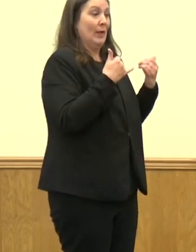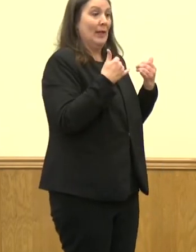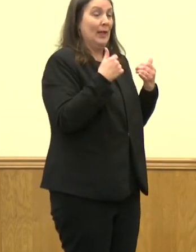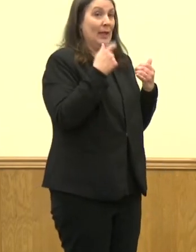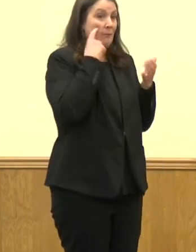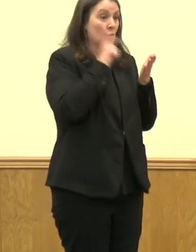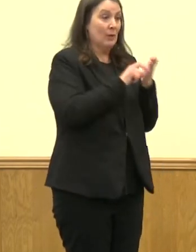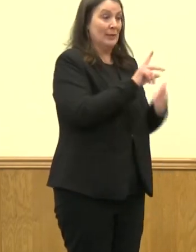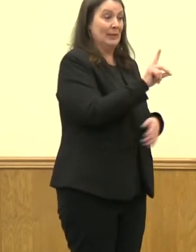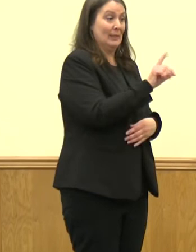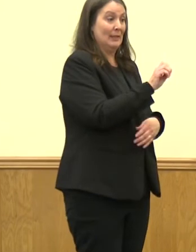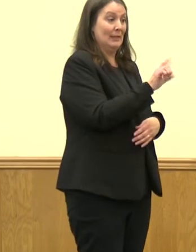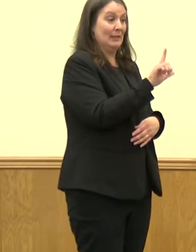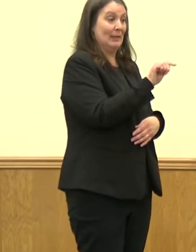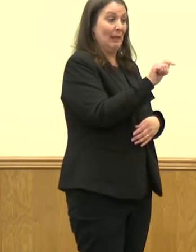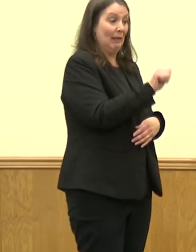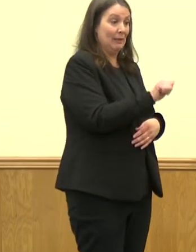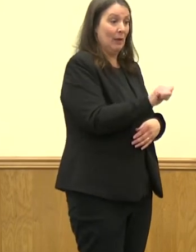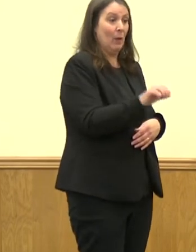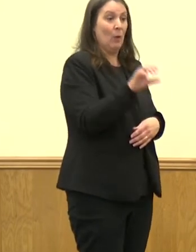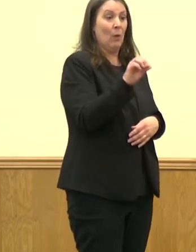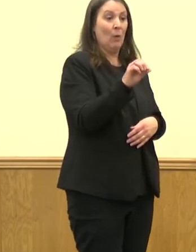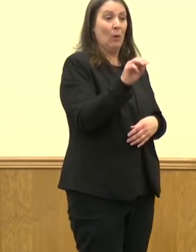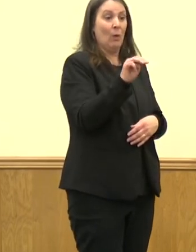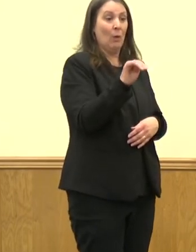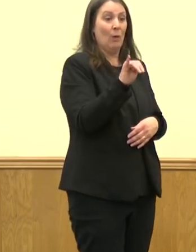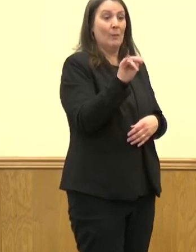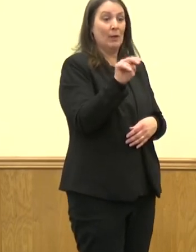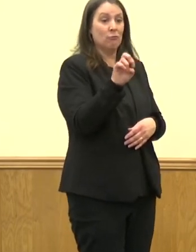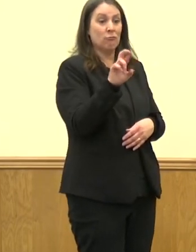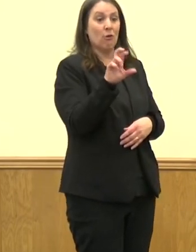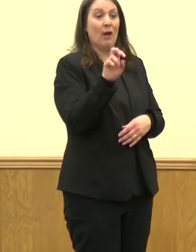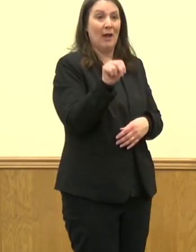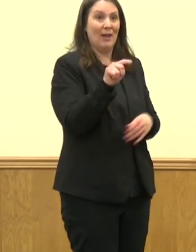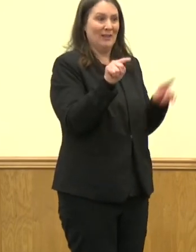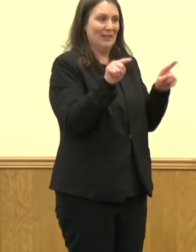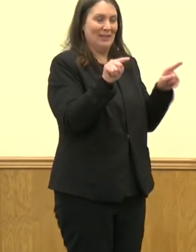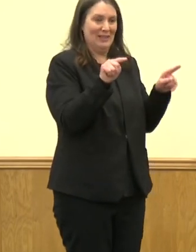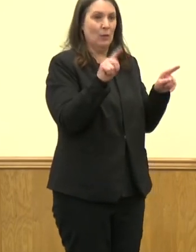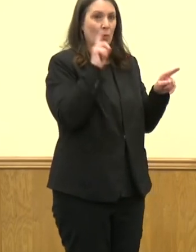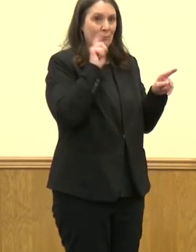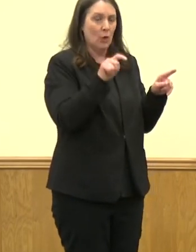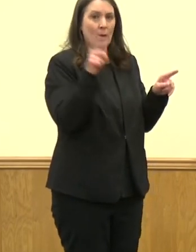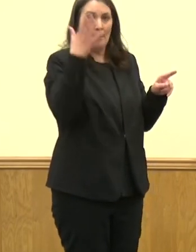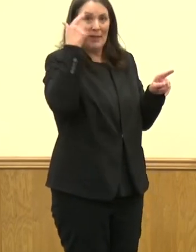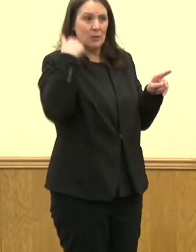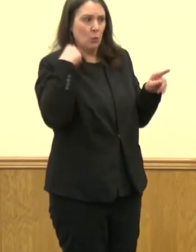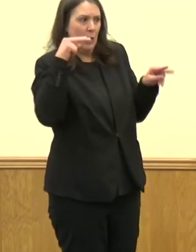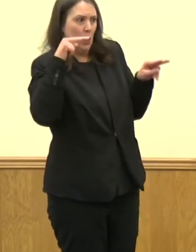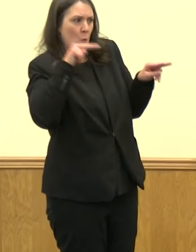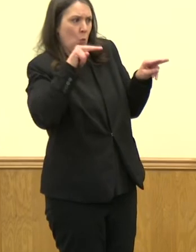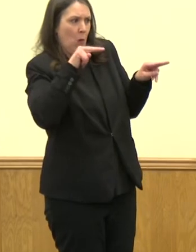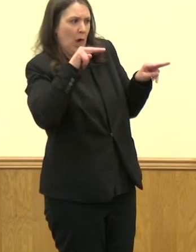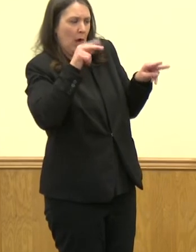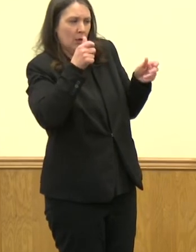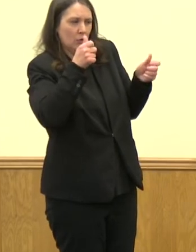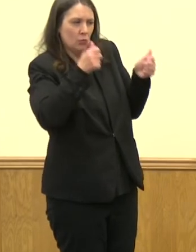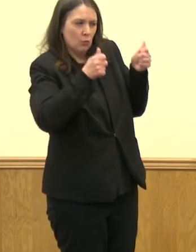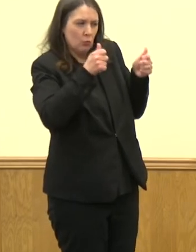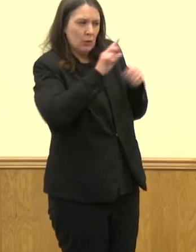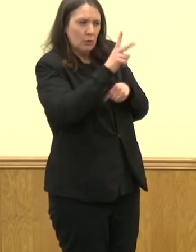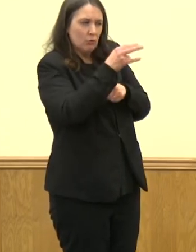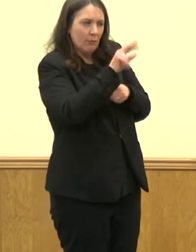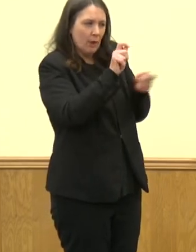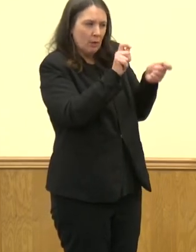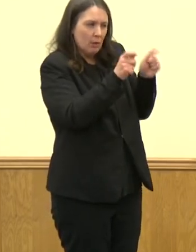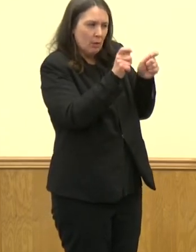and Omicron, there's a lot of other Greek alphabet letters there. And that's because we were able to, you know, monitor what that variant did or did not do.